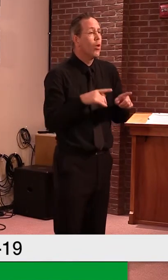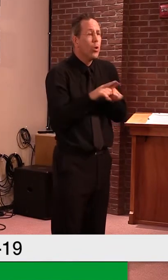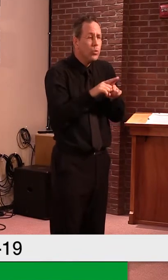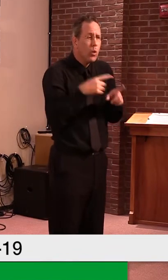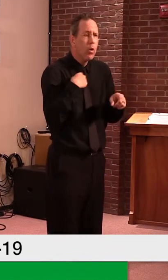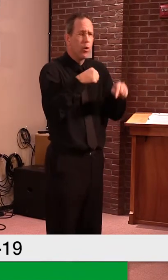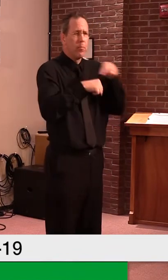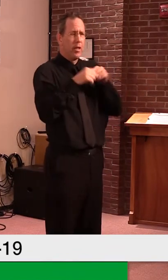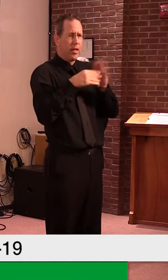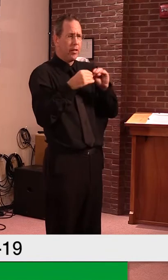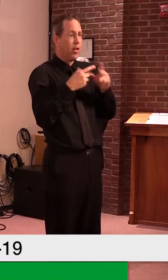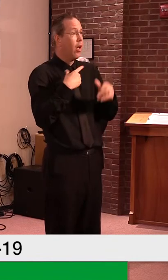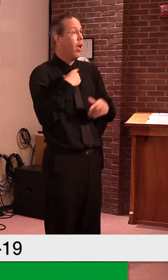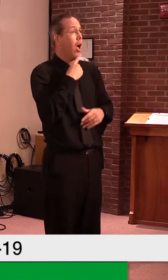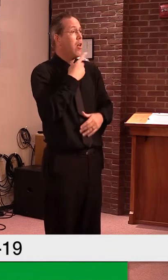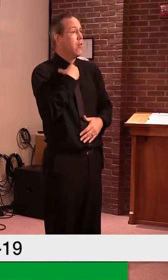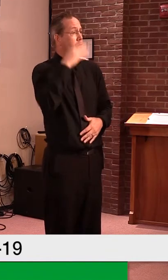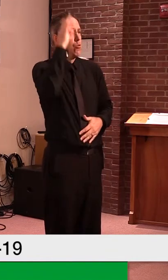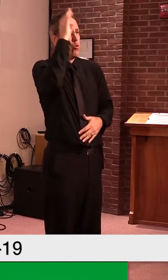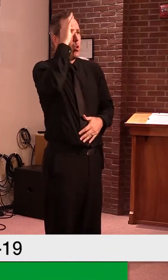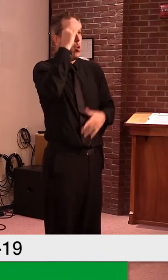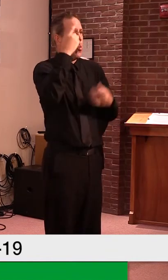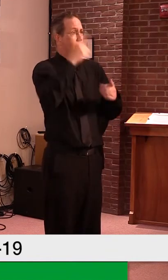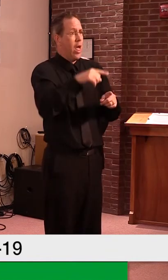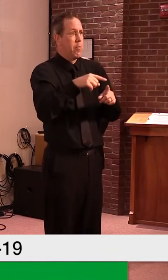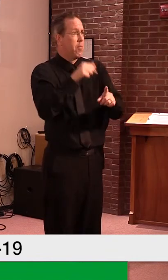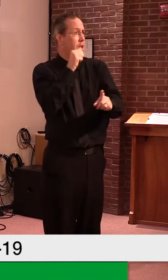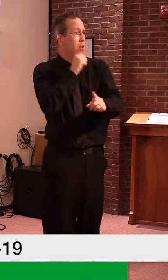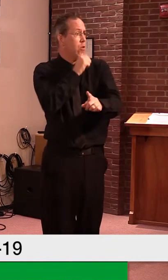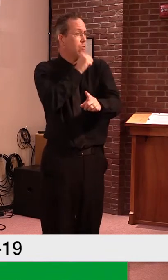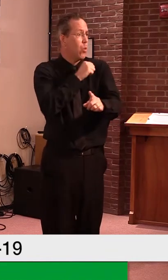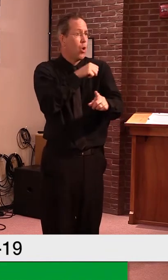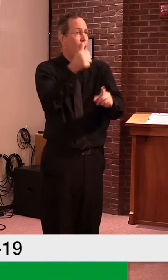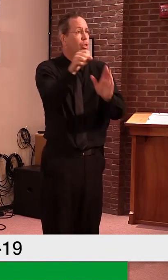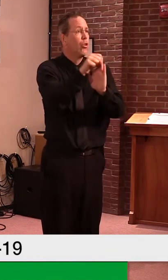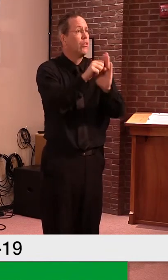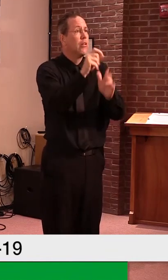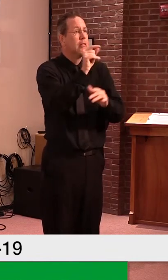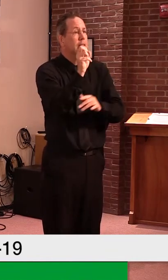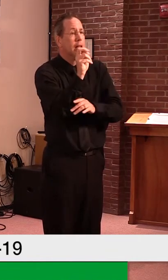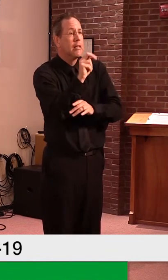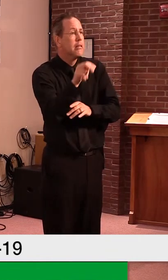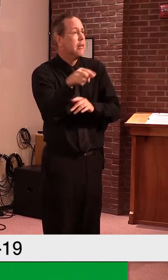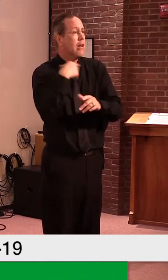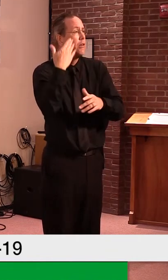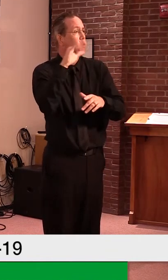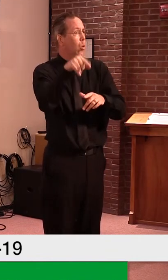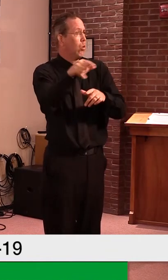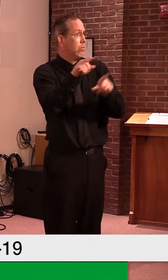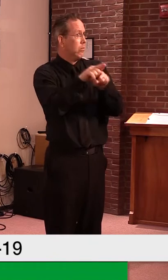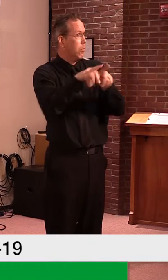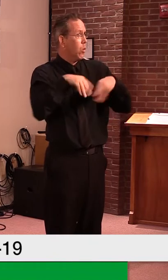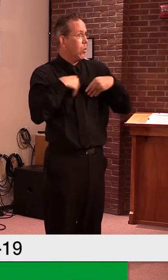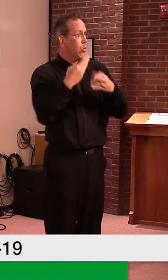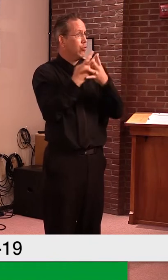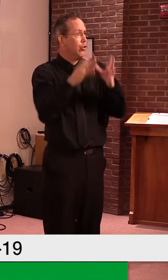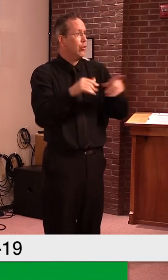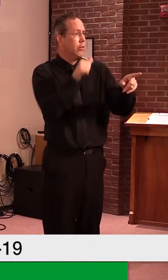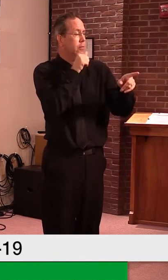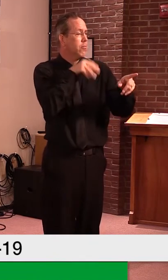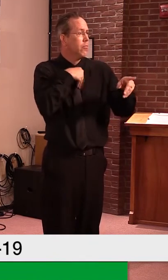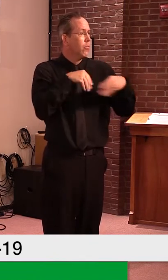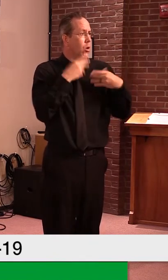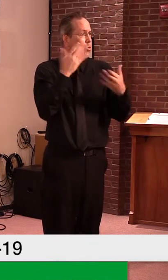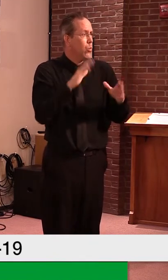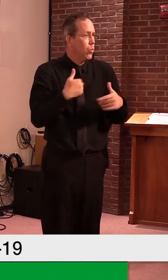uh, in those facilities. But I do know, uh, that, uh, that most of the other states have not adhered to the same